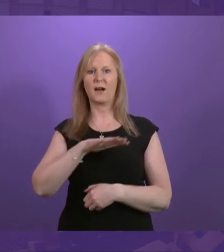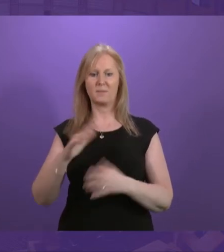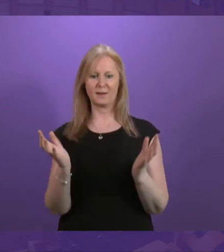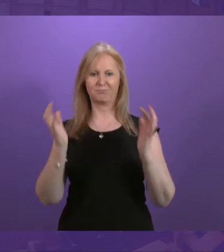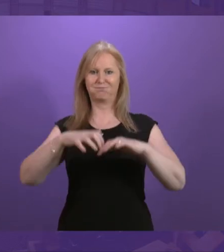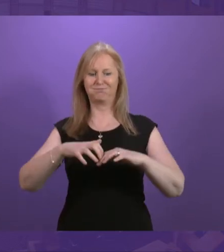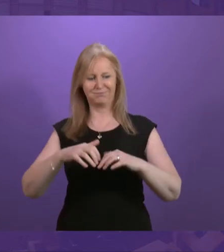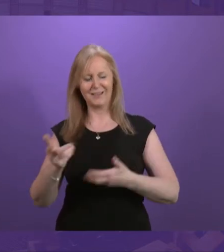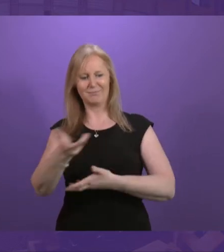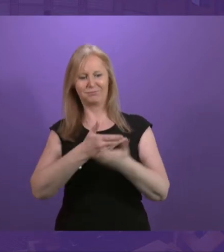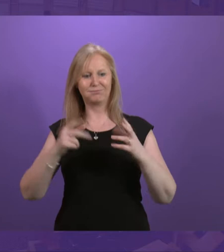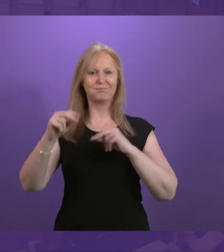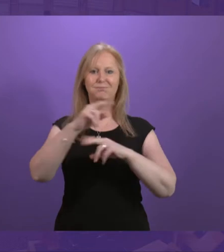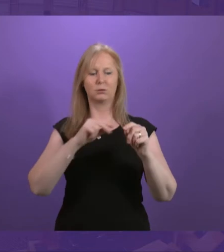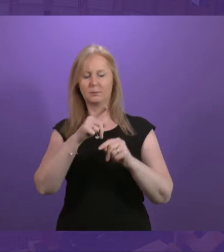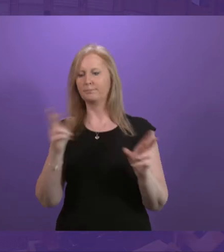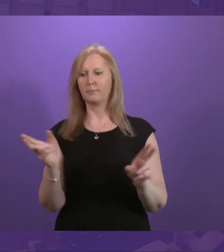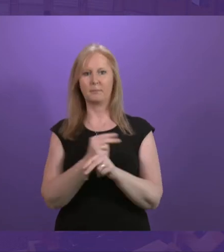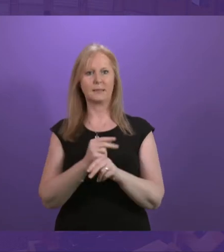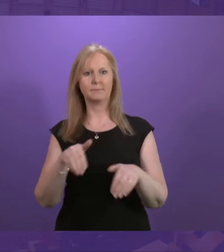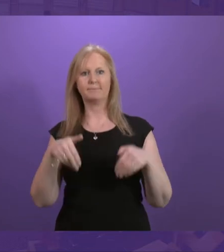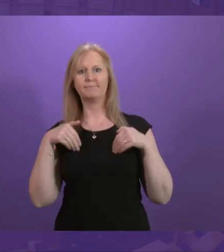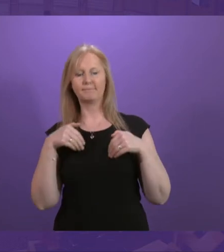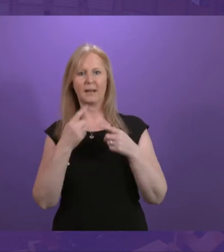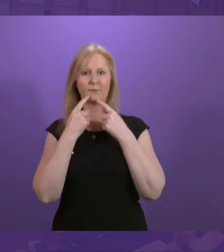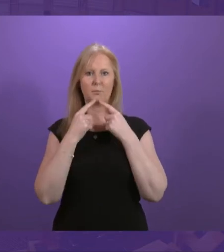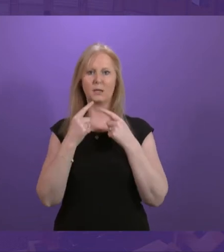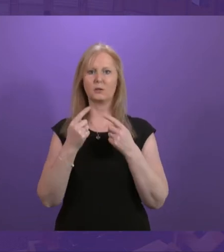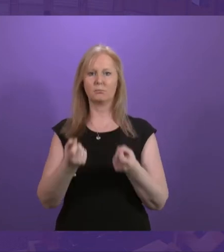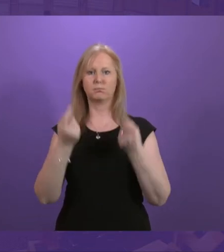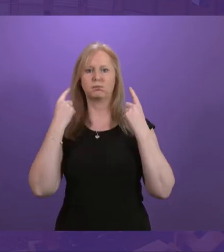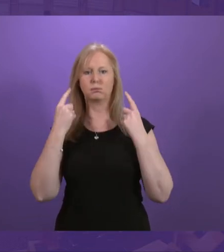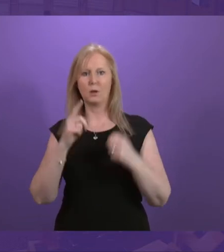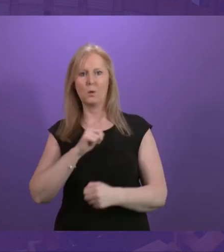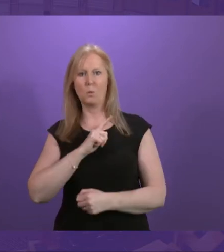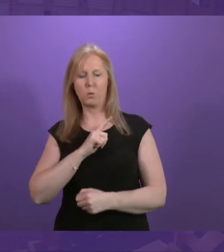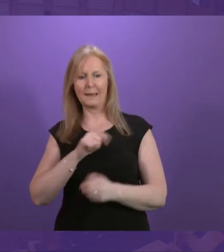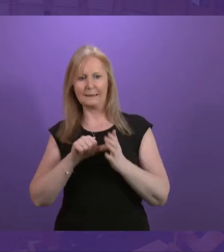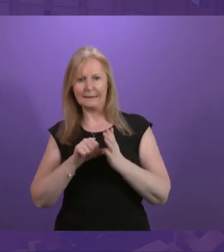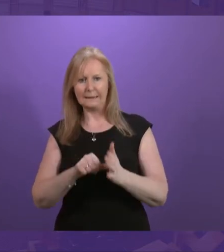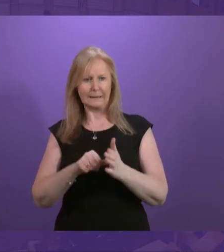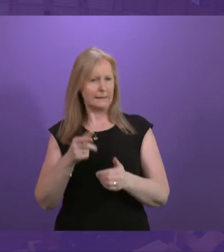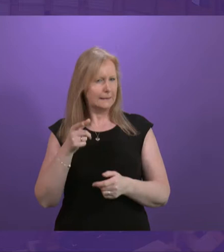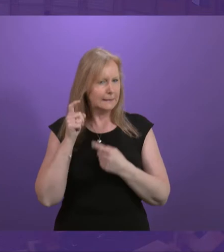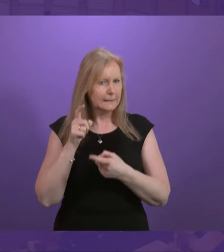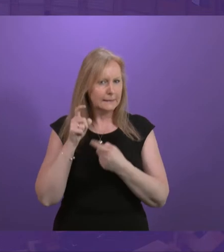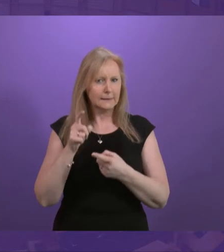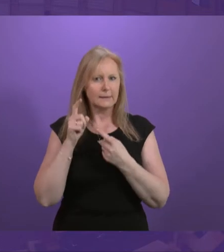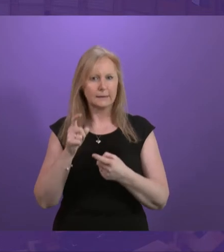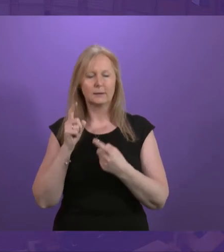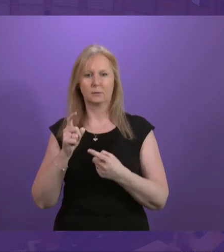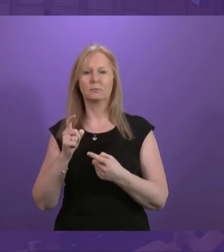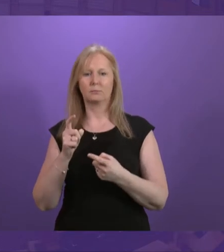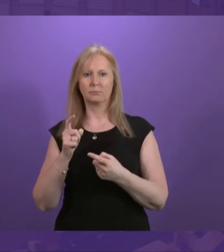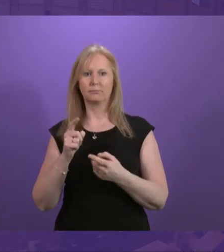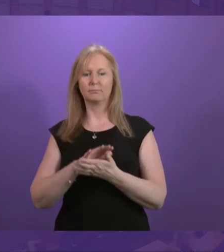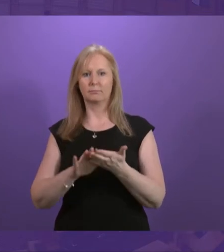that she's missing out on conversation and information because she finds it difficult to hear and as that as a result